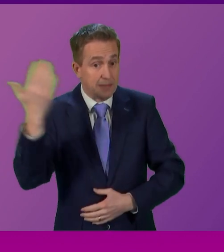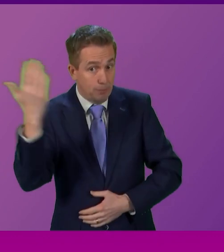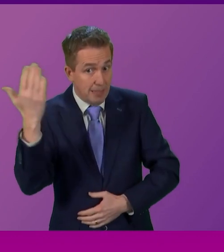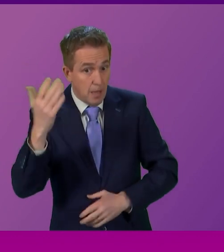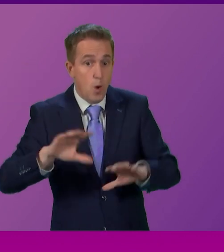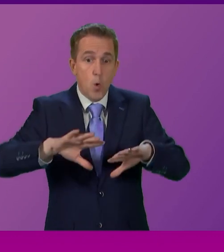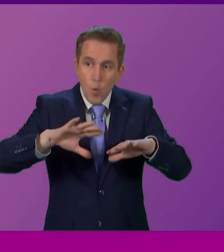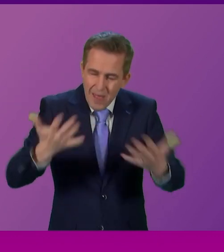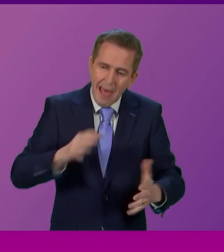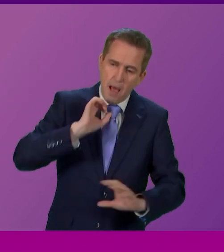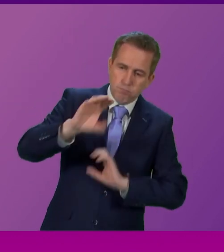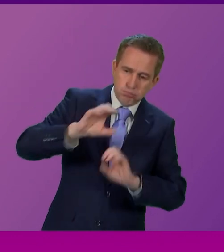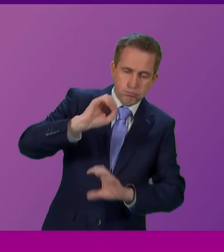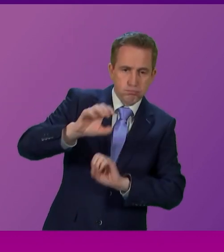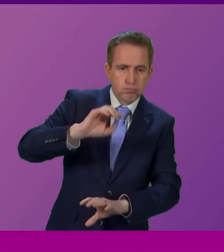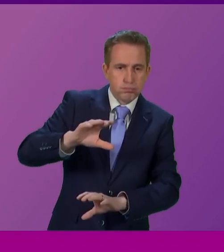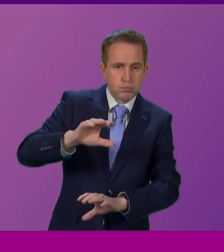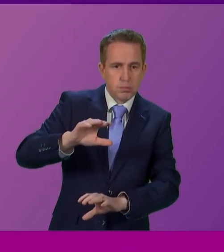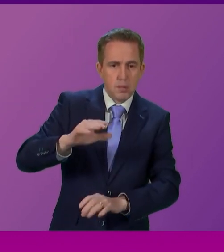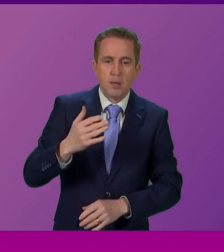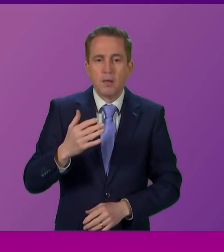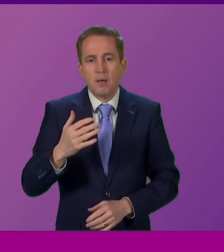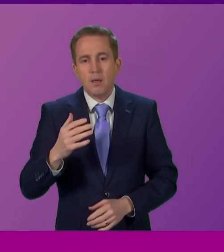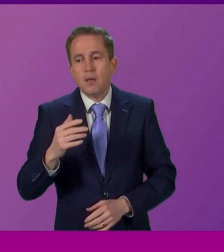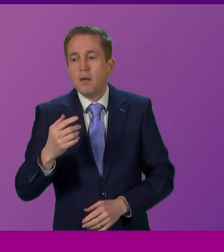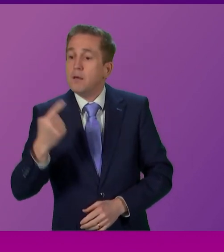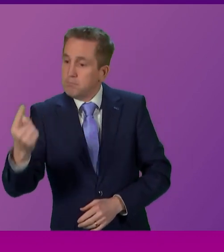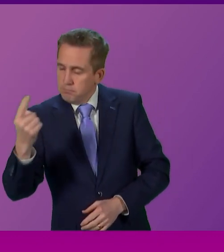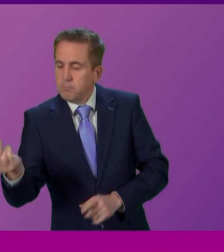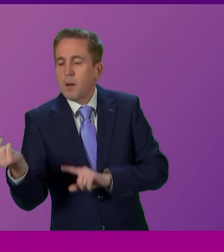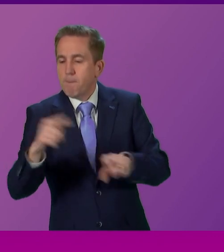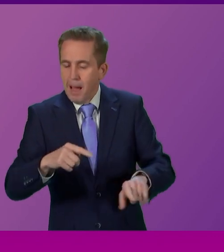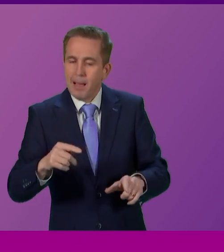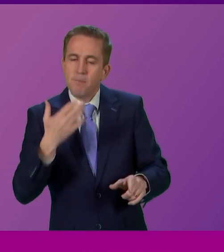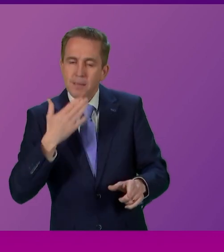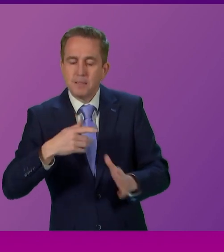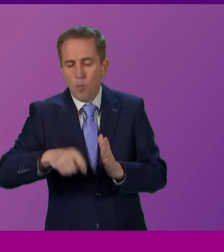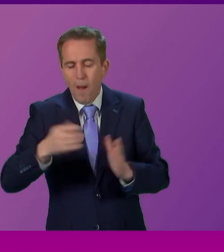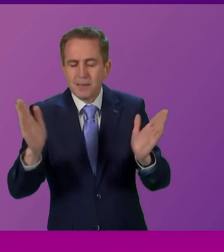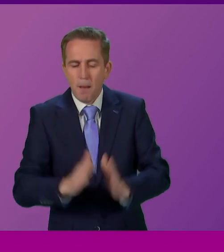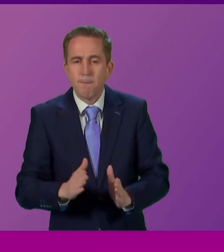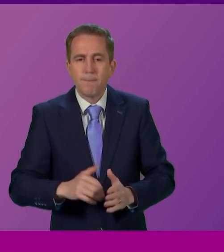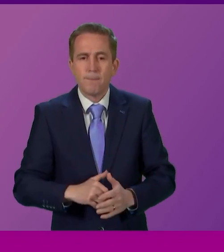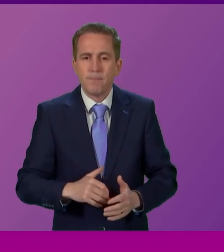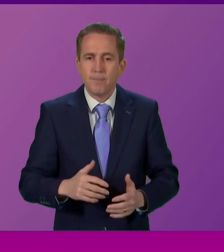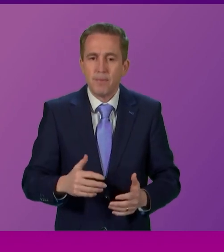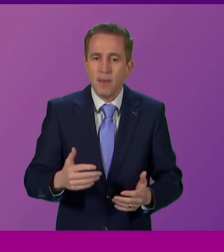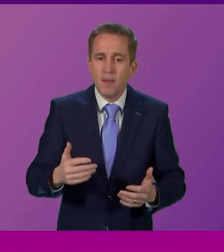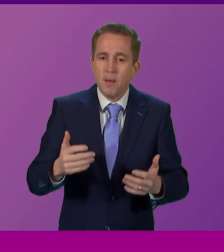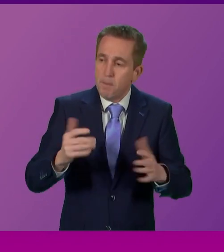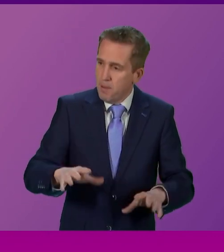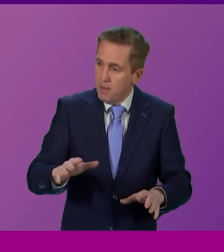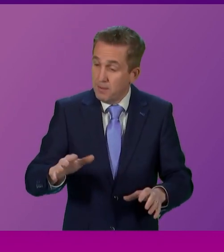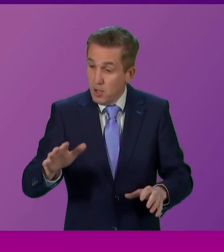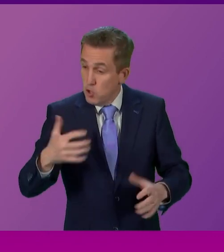trying to drown them out. Mr O'Kane, would encourage you to bring your remarks to a close. Well, I mean, they don't want to hear it, but I have as